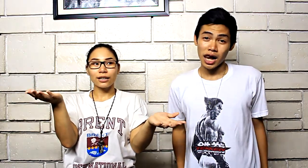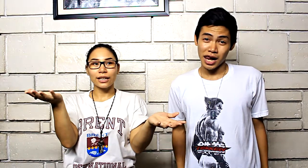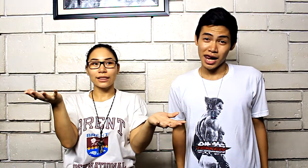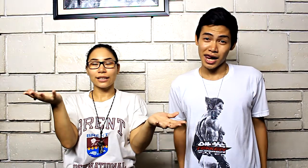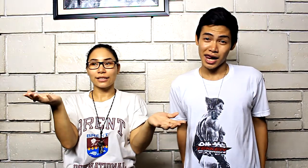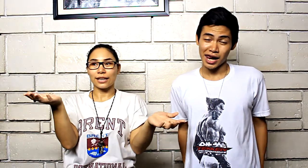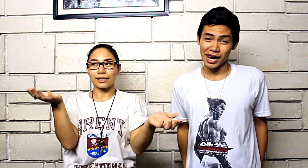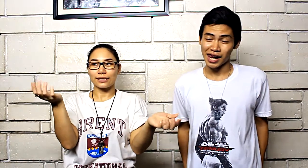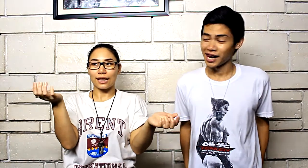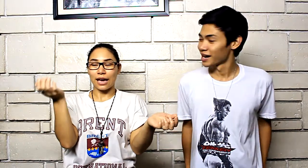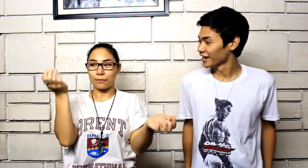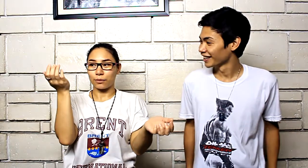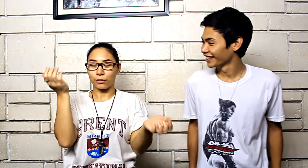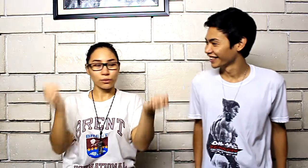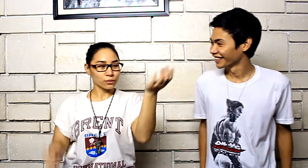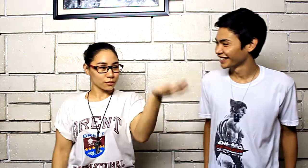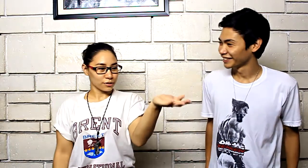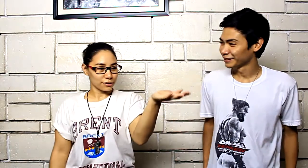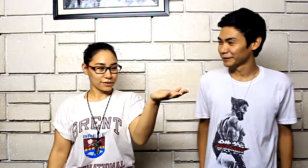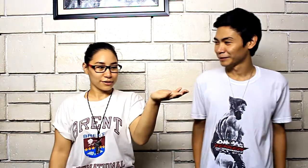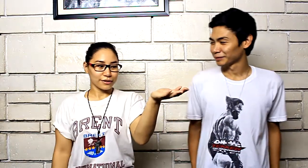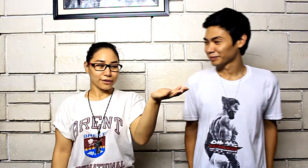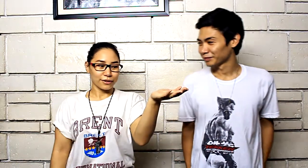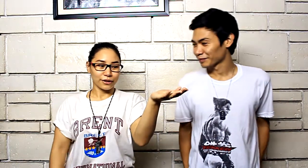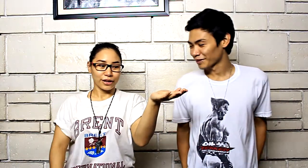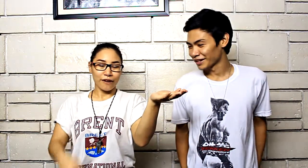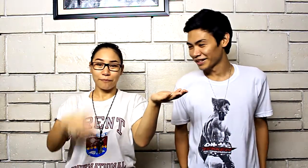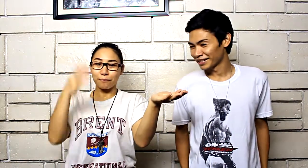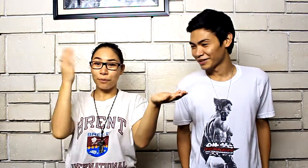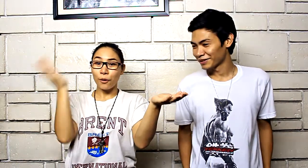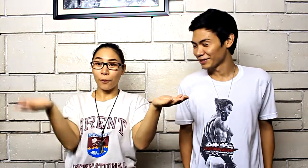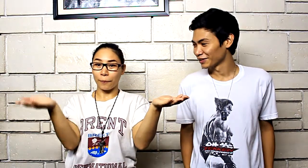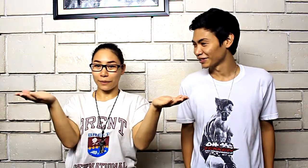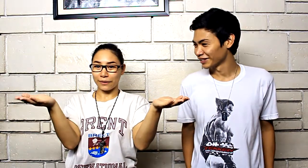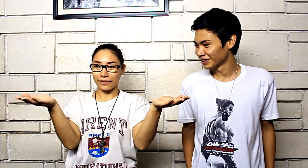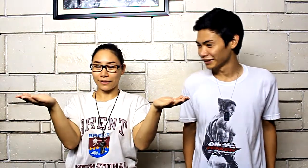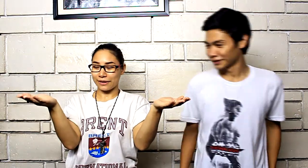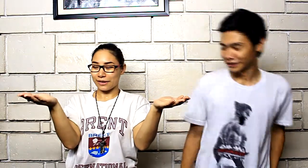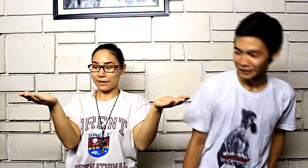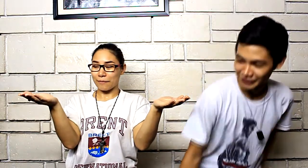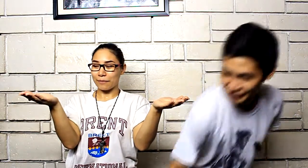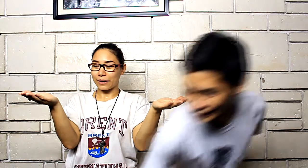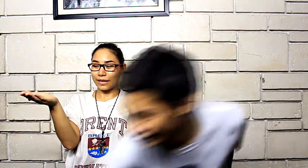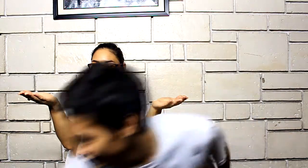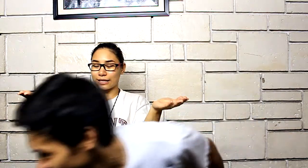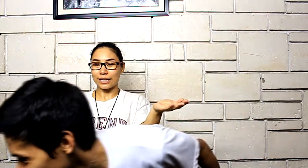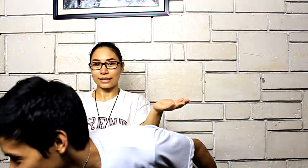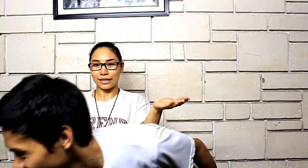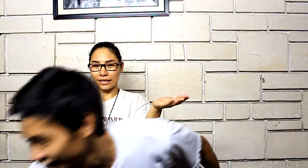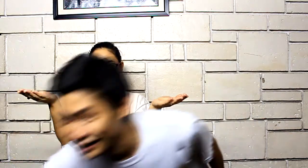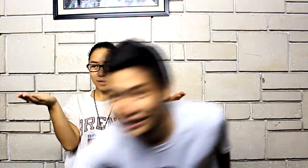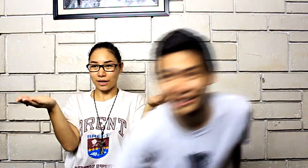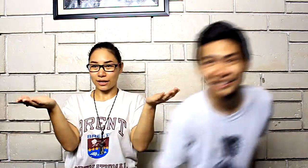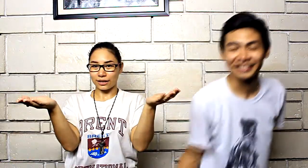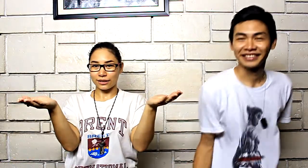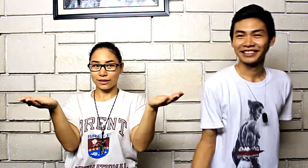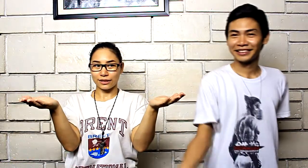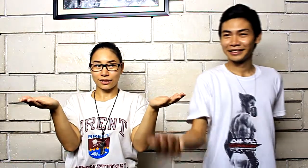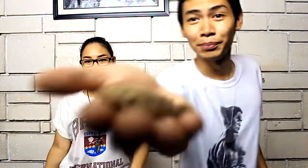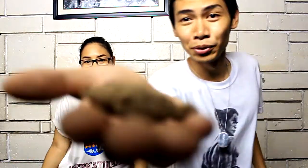that tastes like poo or yeah poop but it tastes like chocolate poop